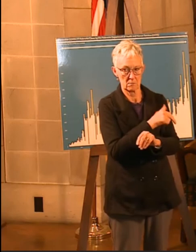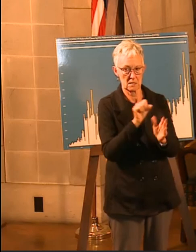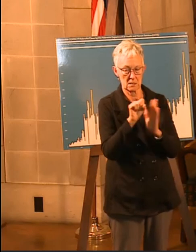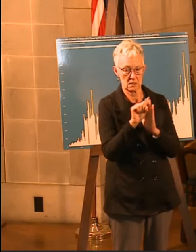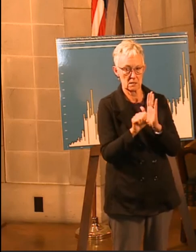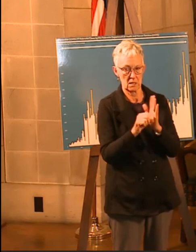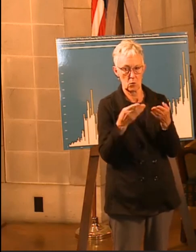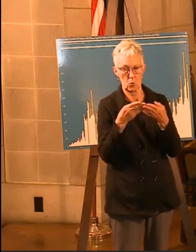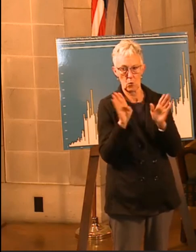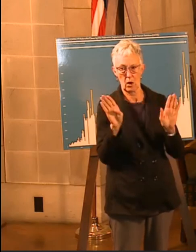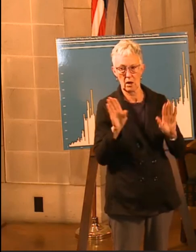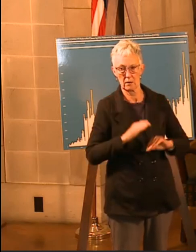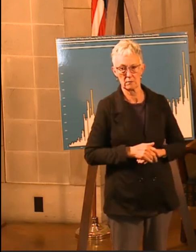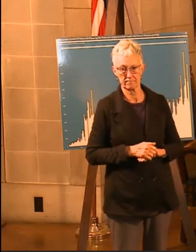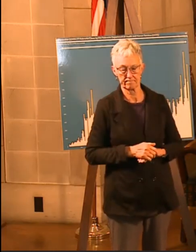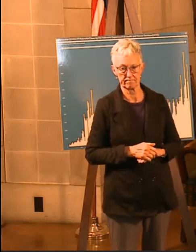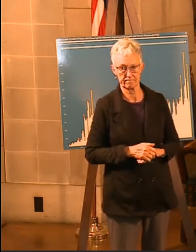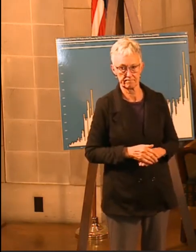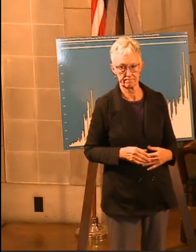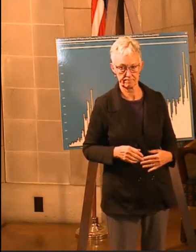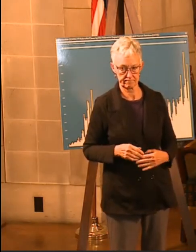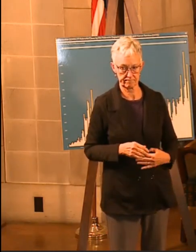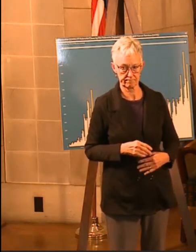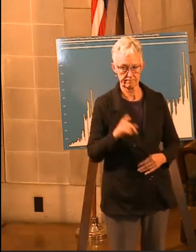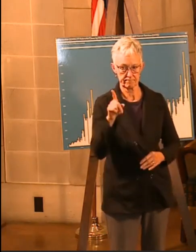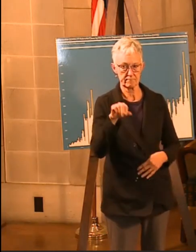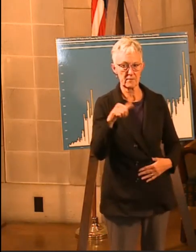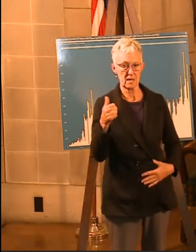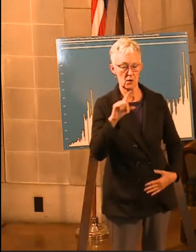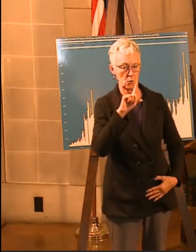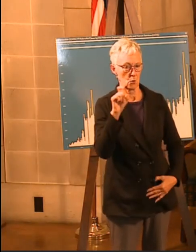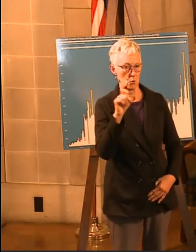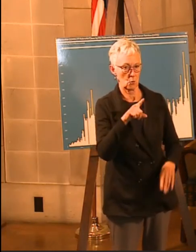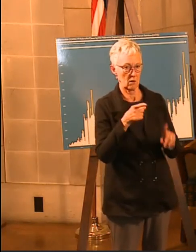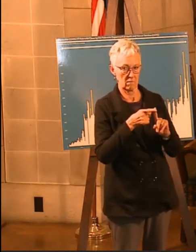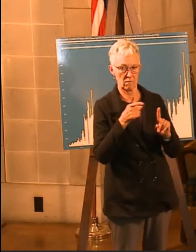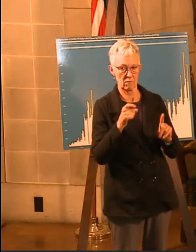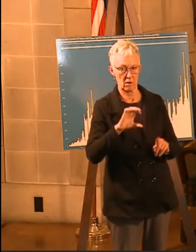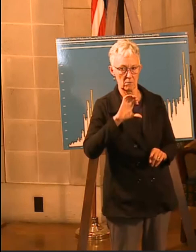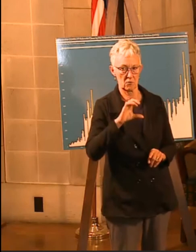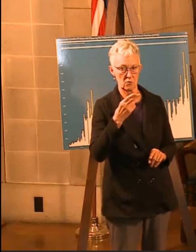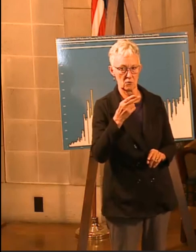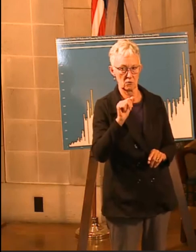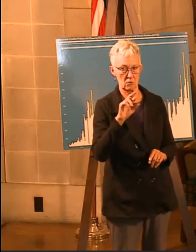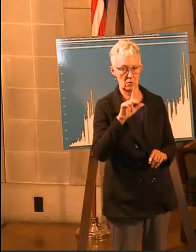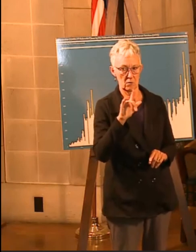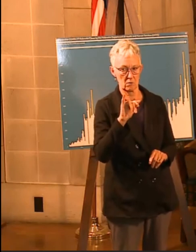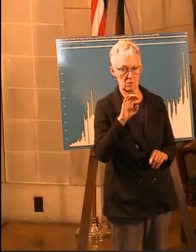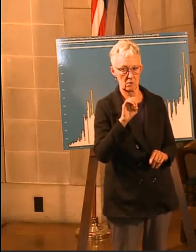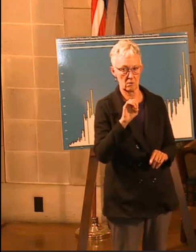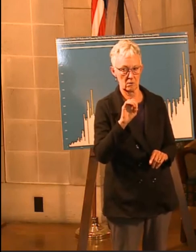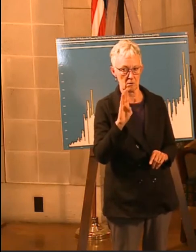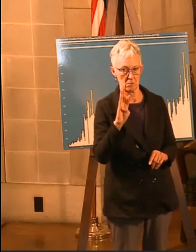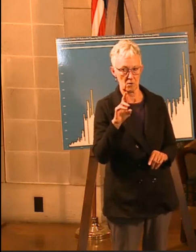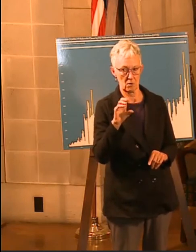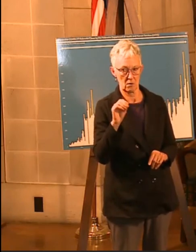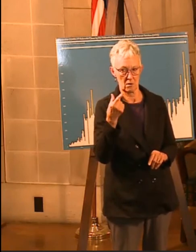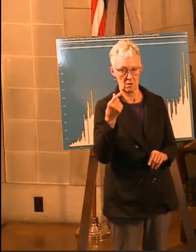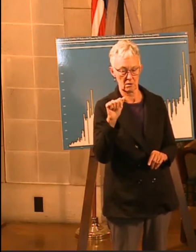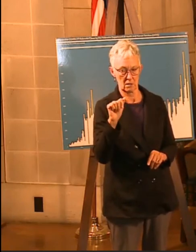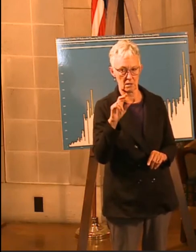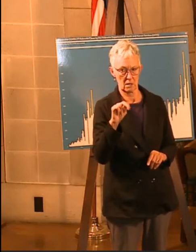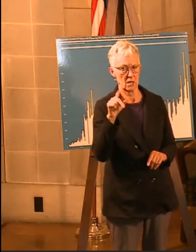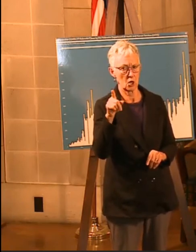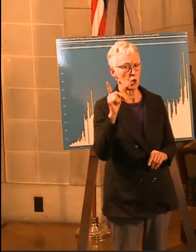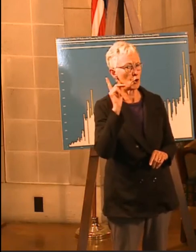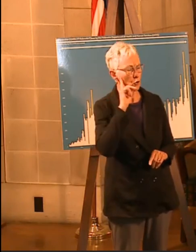Yes? This is a question that came in from Charlie Brogy with KFOR. Charlie, heard the governor reference the vaccination plan that the states